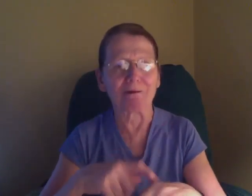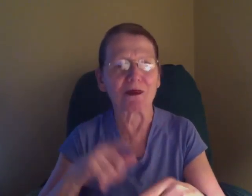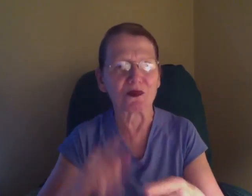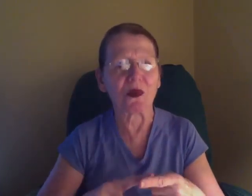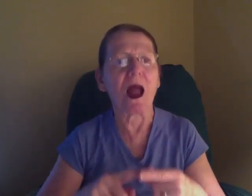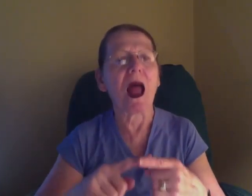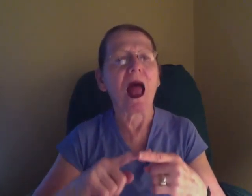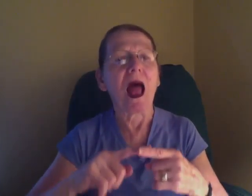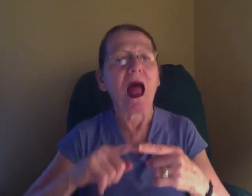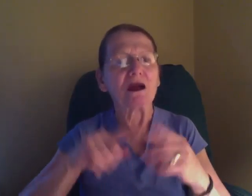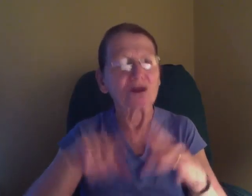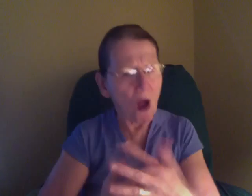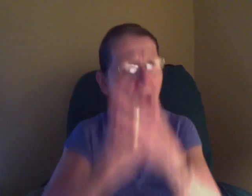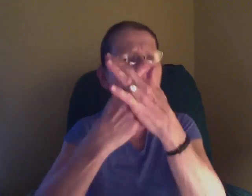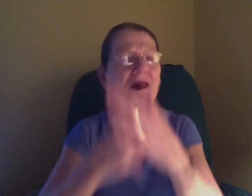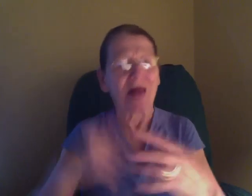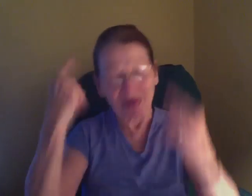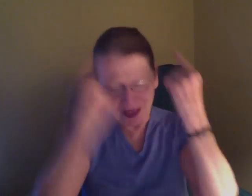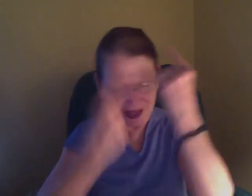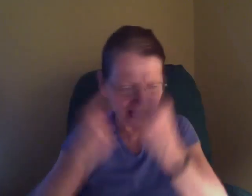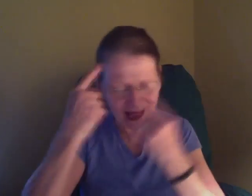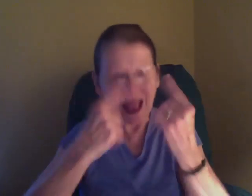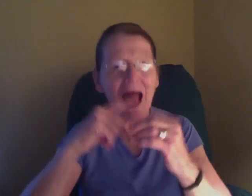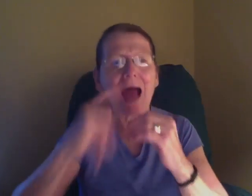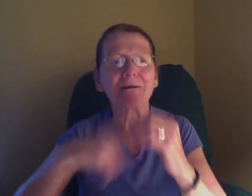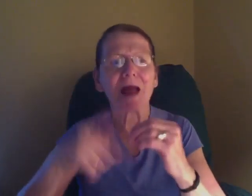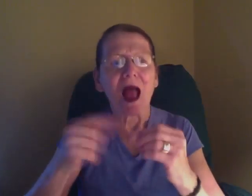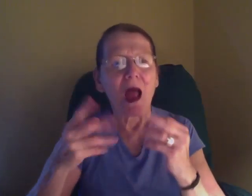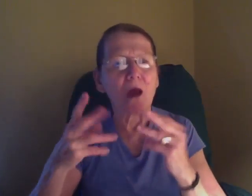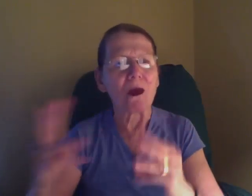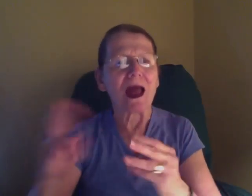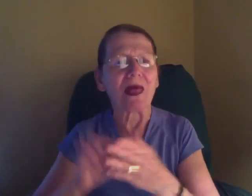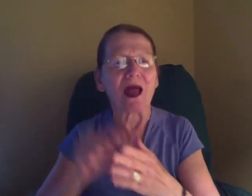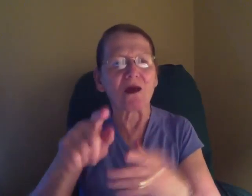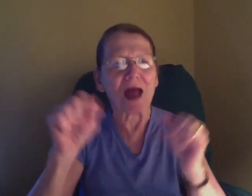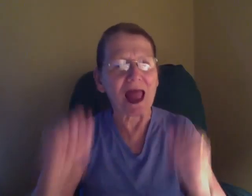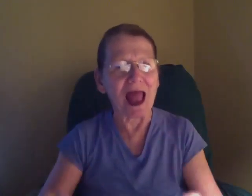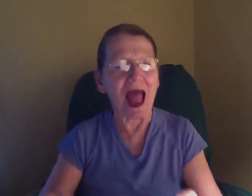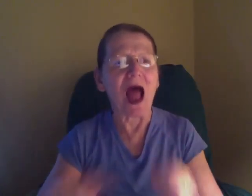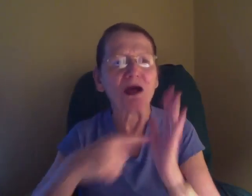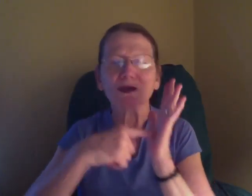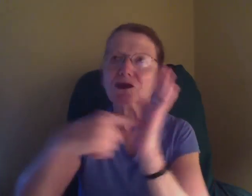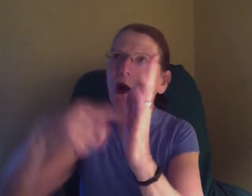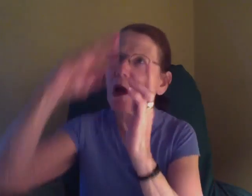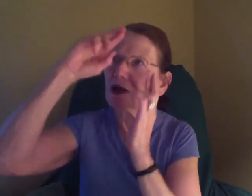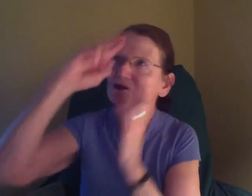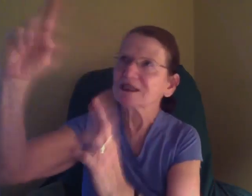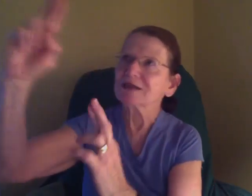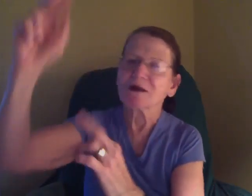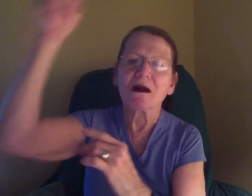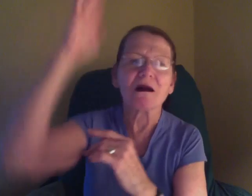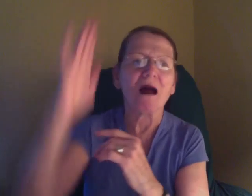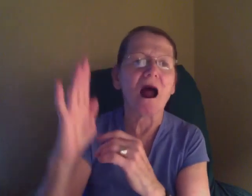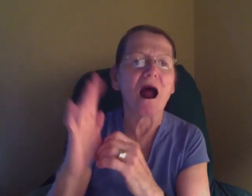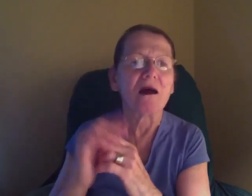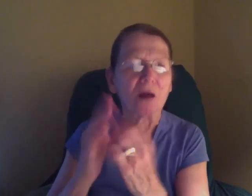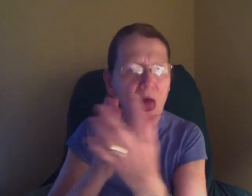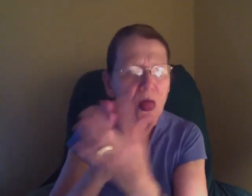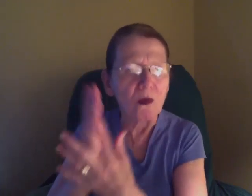they're trying out how do things